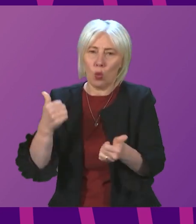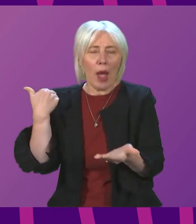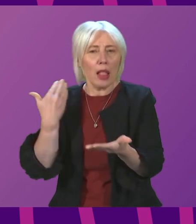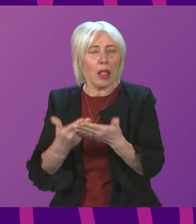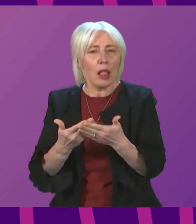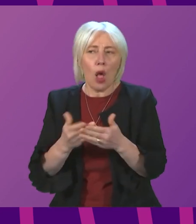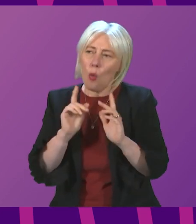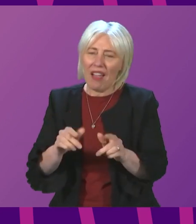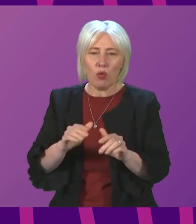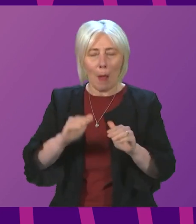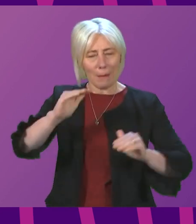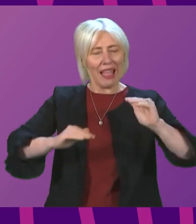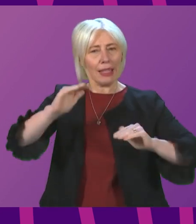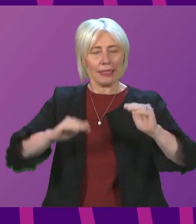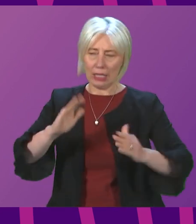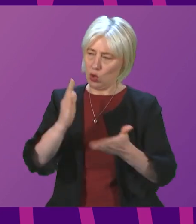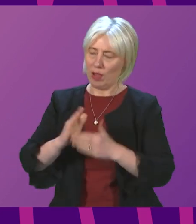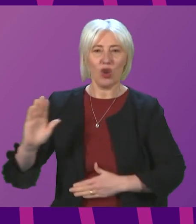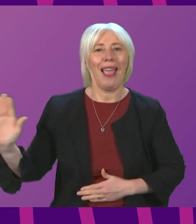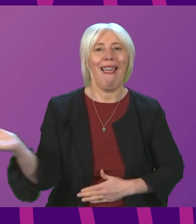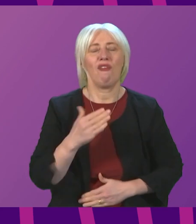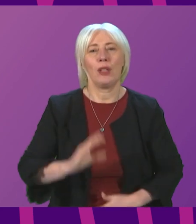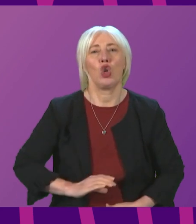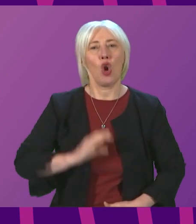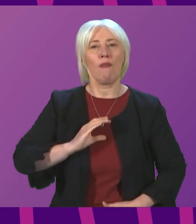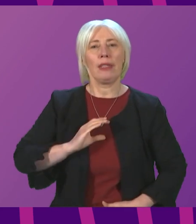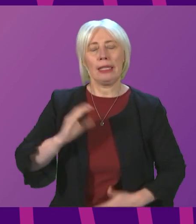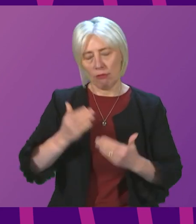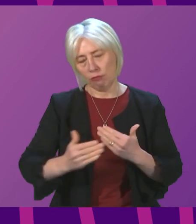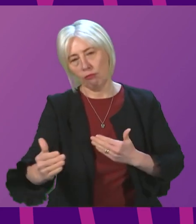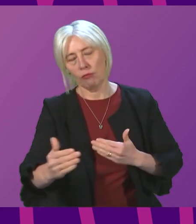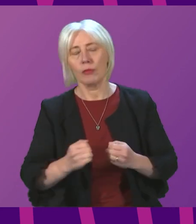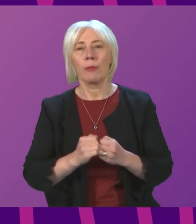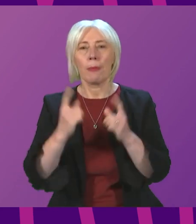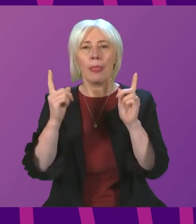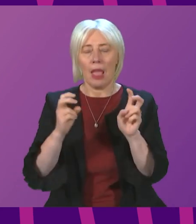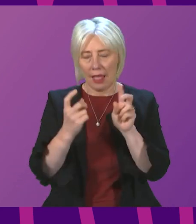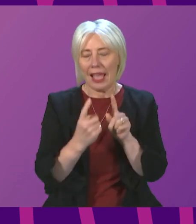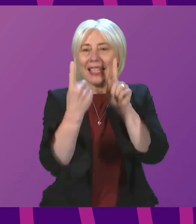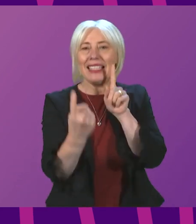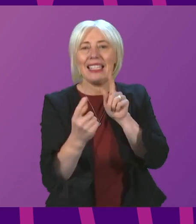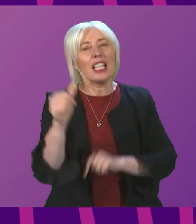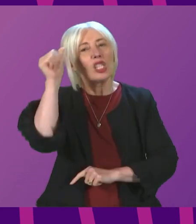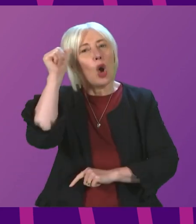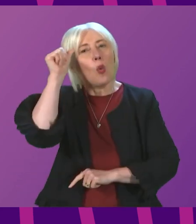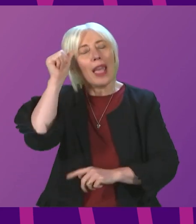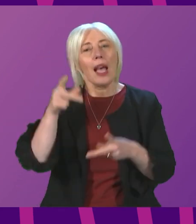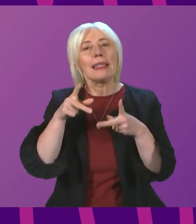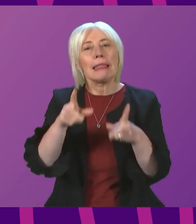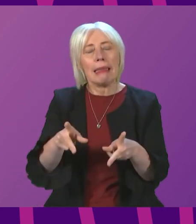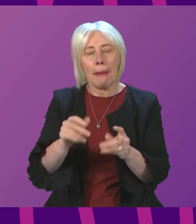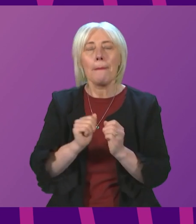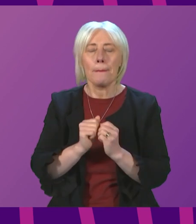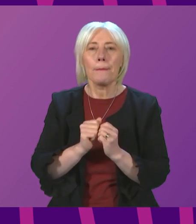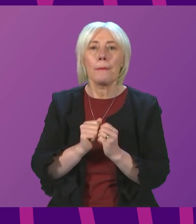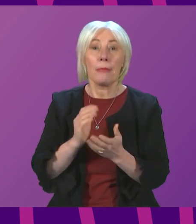balance so that everybody can feel confident about the path that lies ahead. The distance aware scheme is a really important initiative in that context.